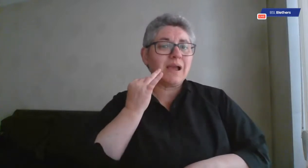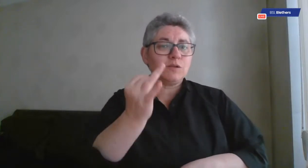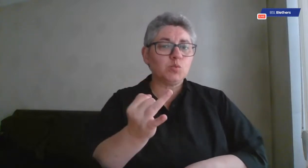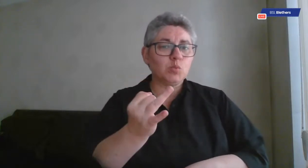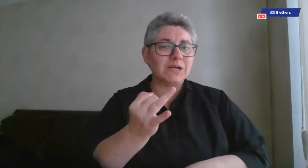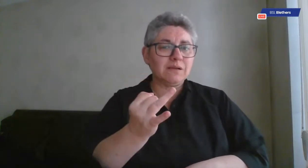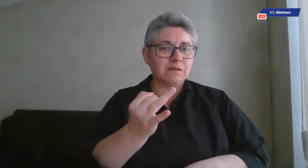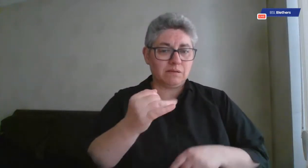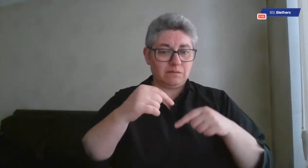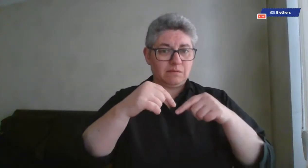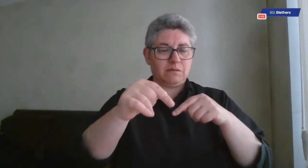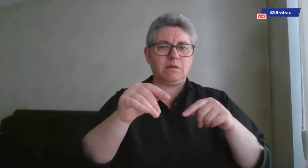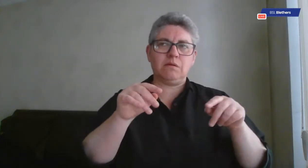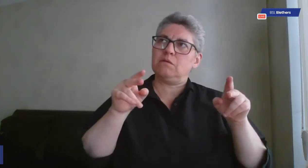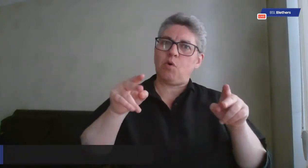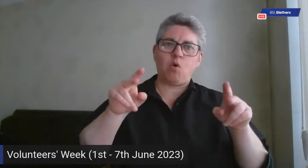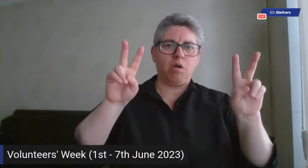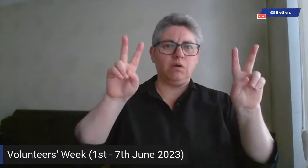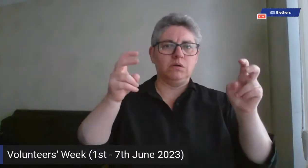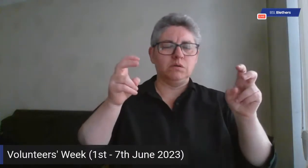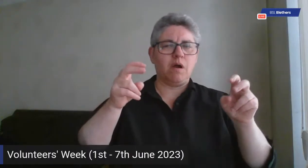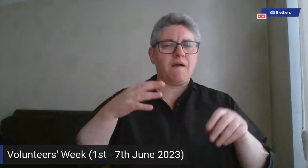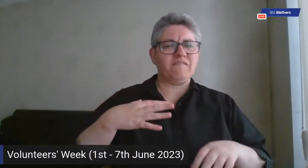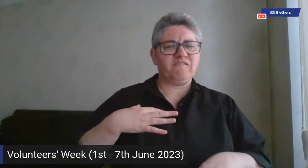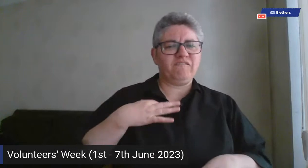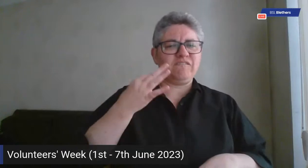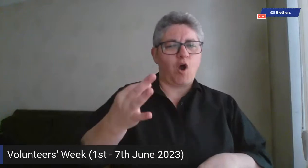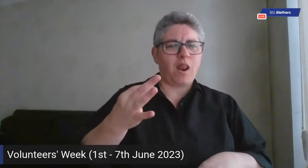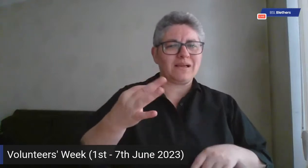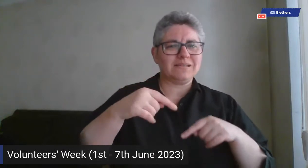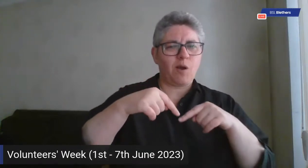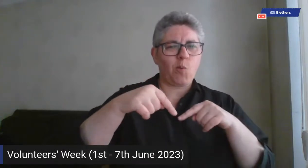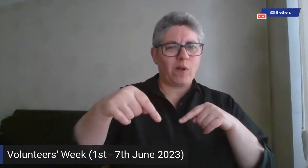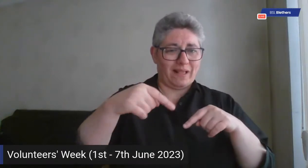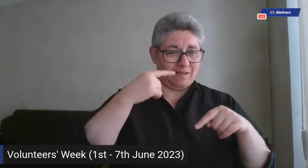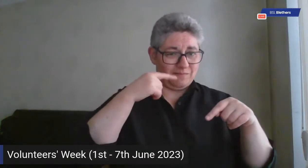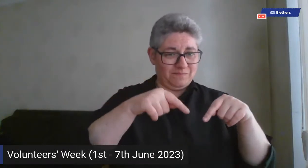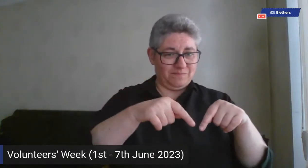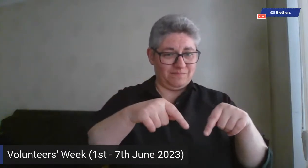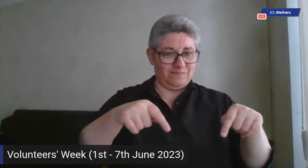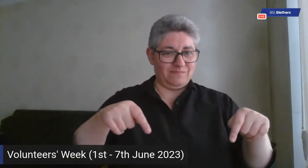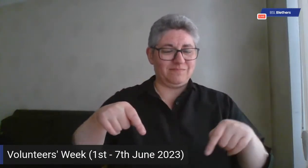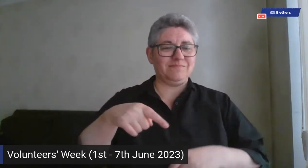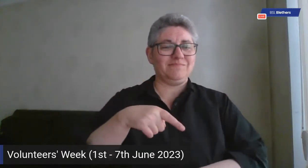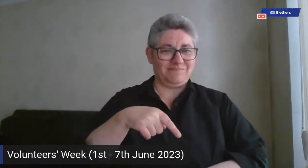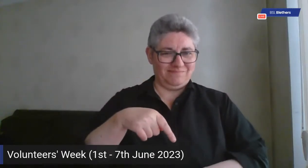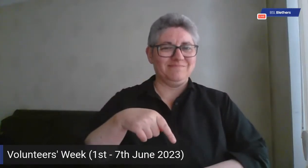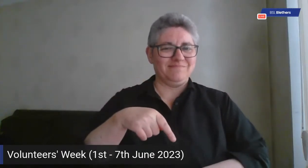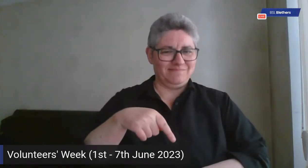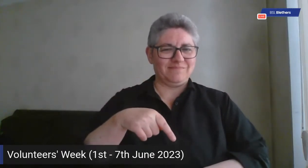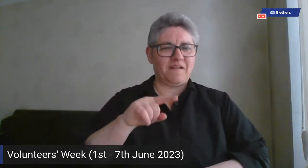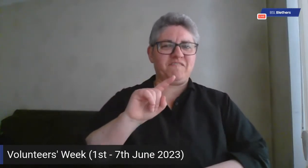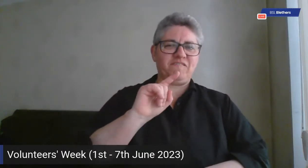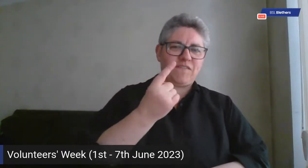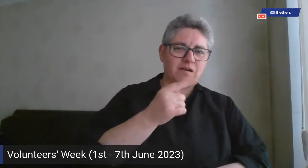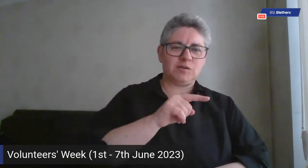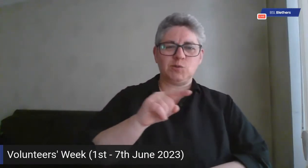less involved in volunteering these days. Now, next week is the UK's Volunteers Week